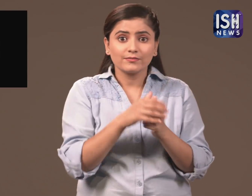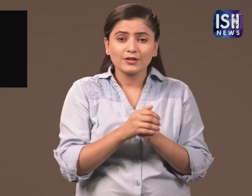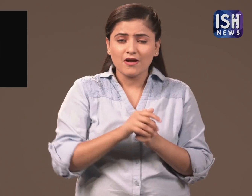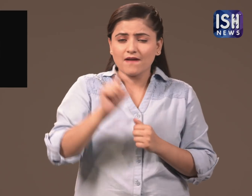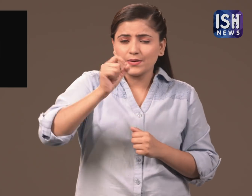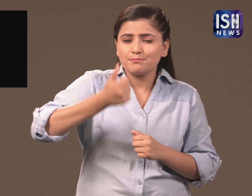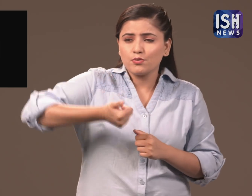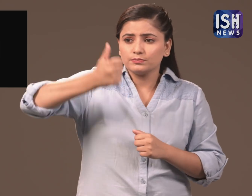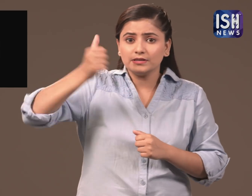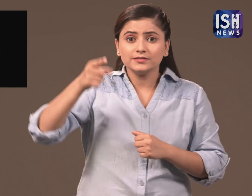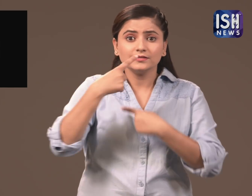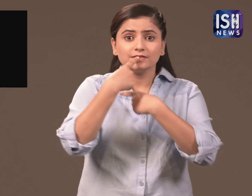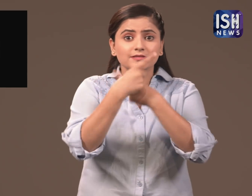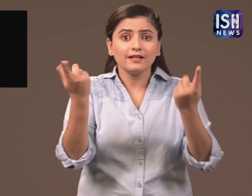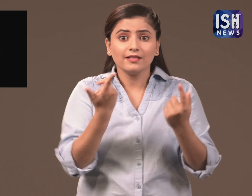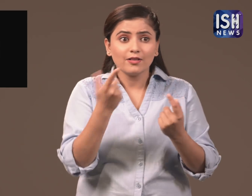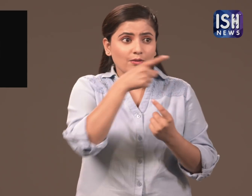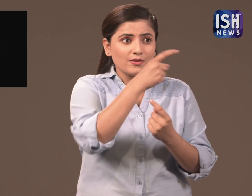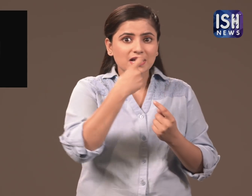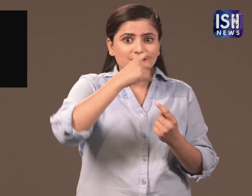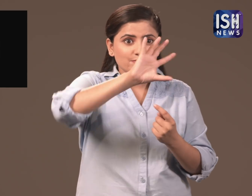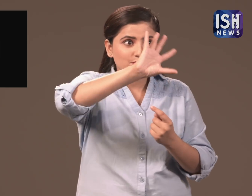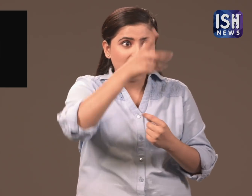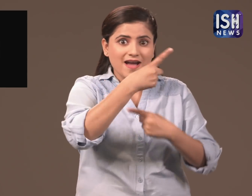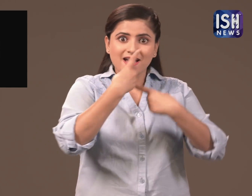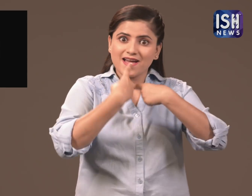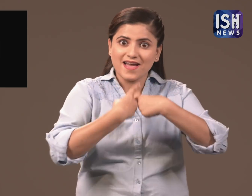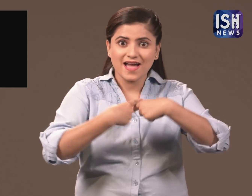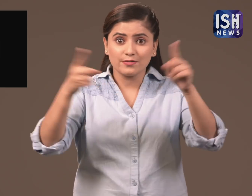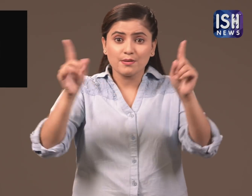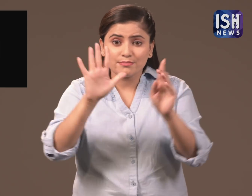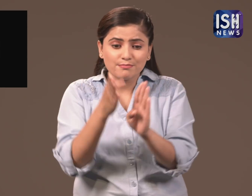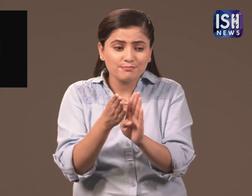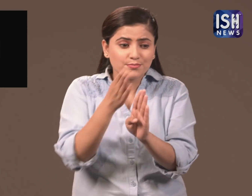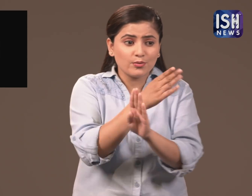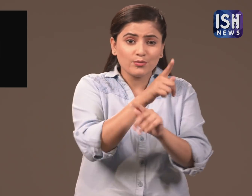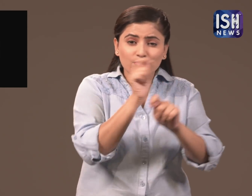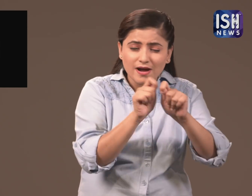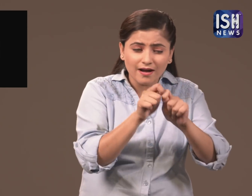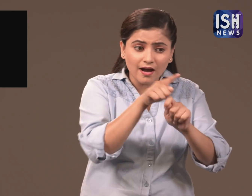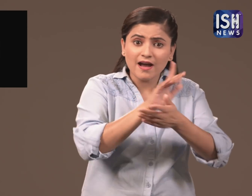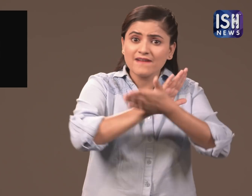However sources say that there is still a lot of work left to be done before the launch.